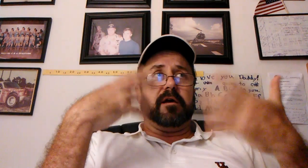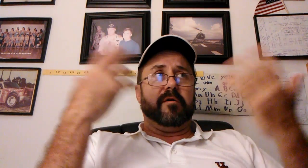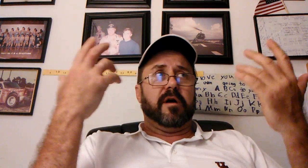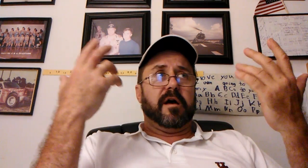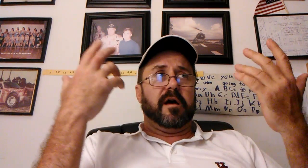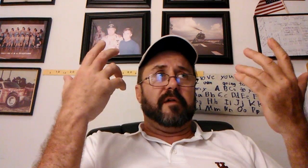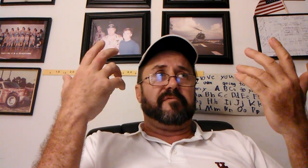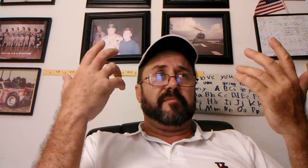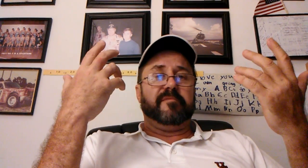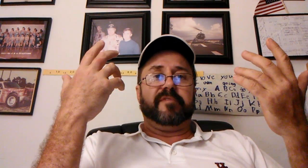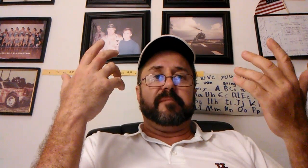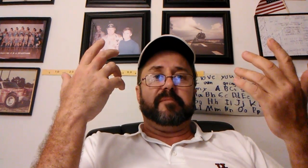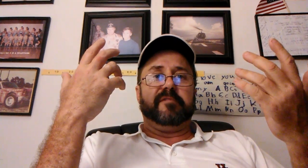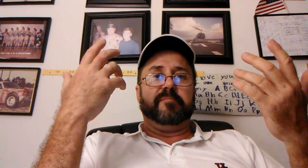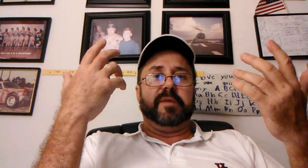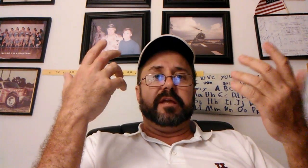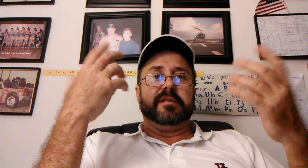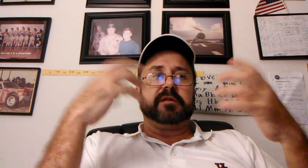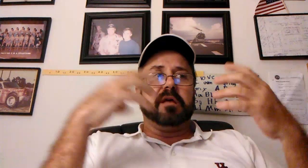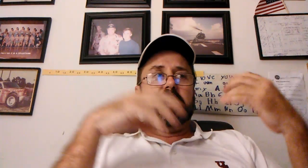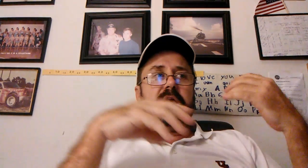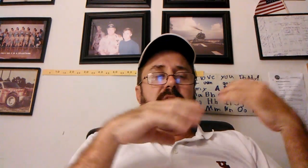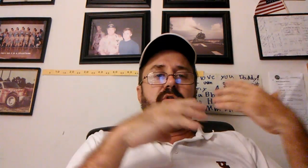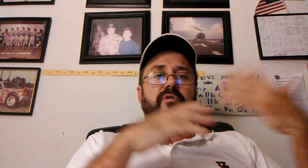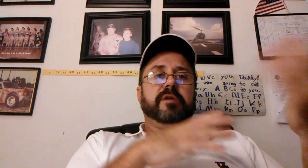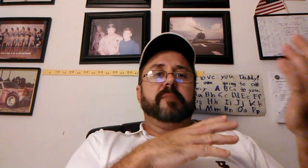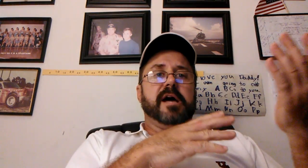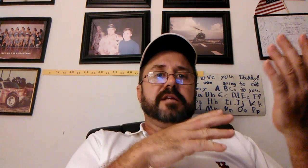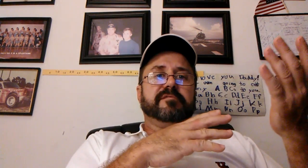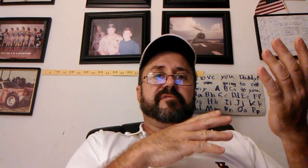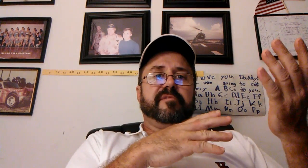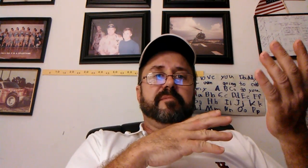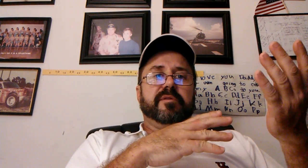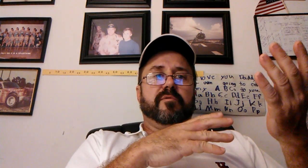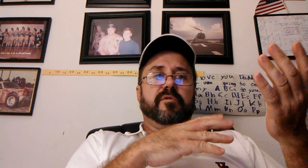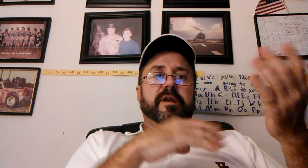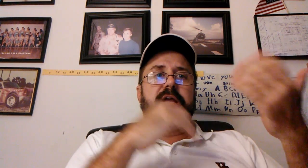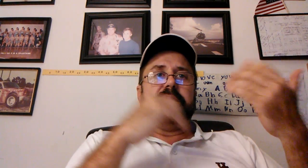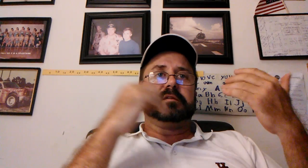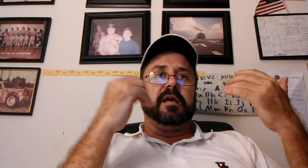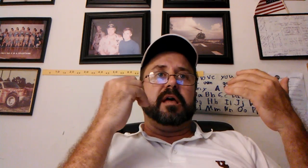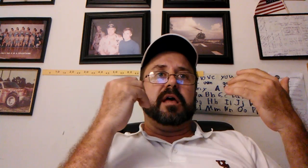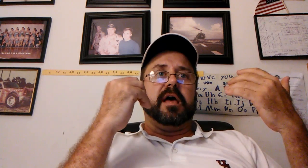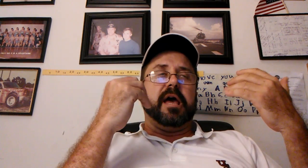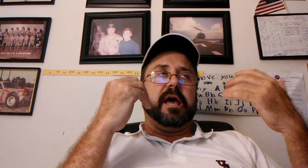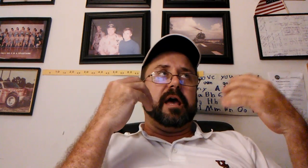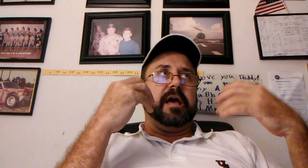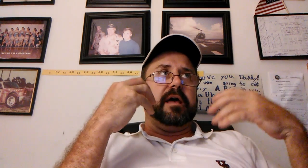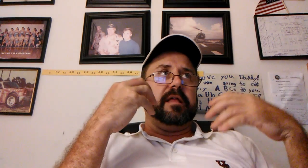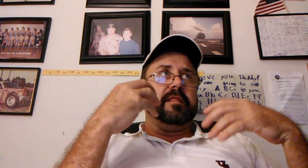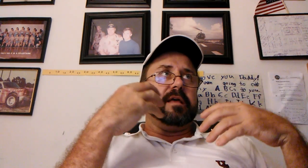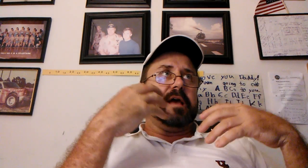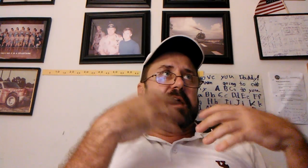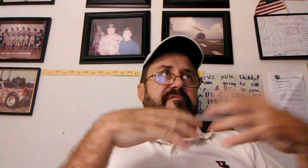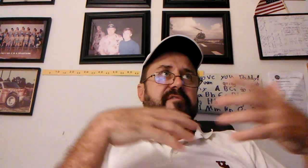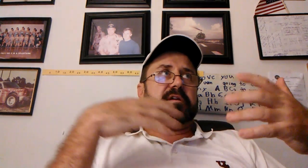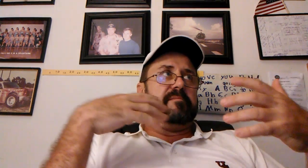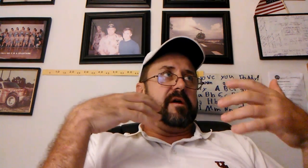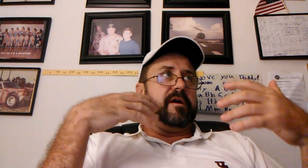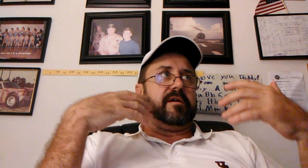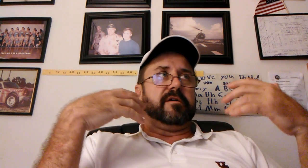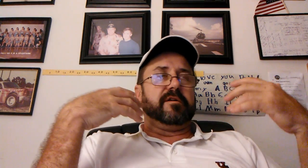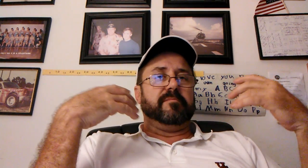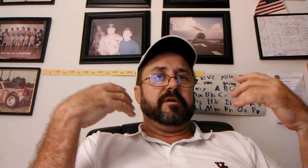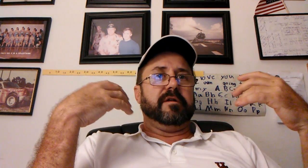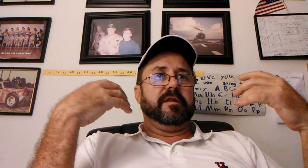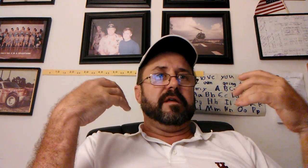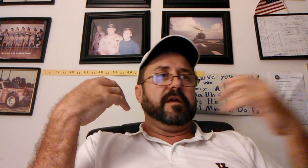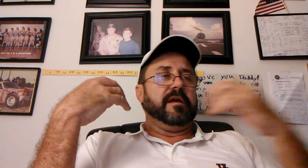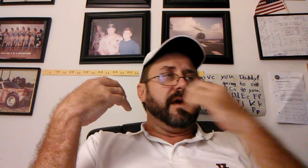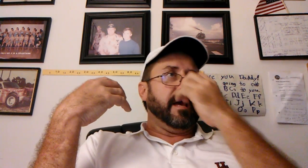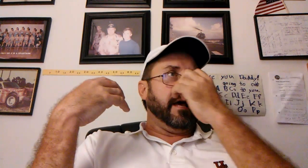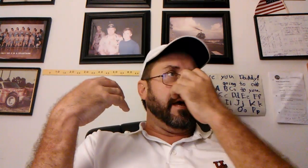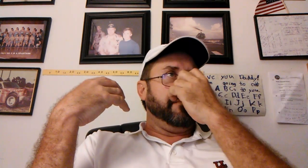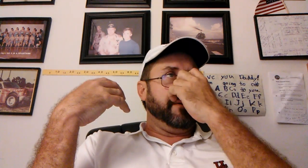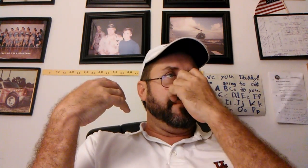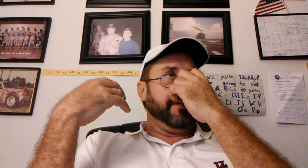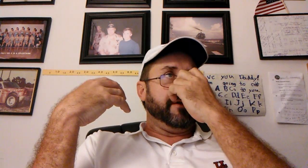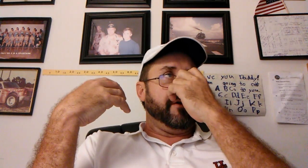from a family of means. You can only imagine for minorities and the African-American community and people that